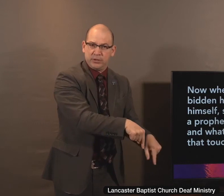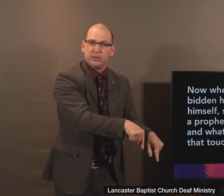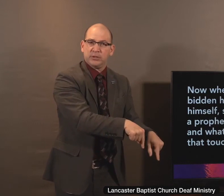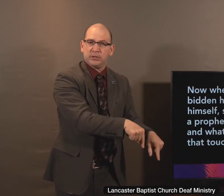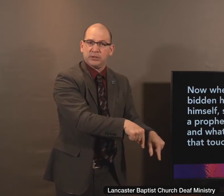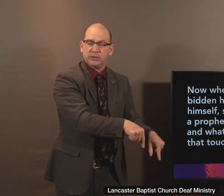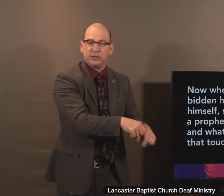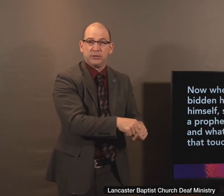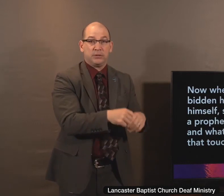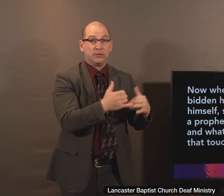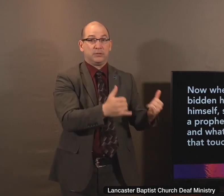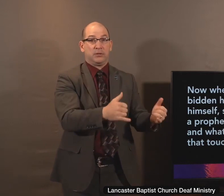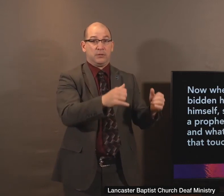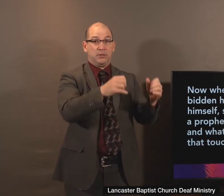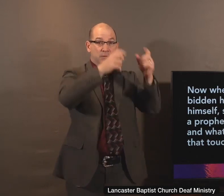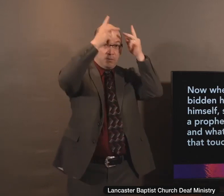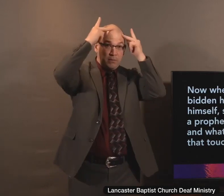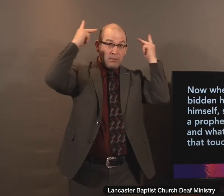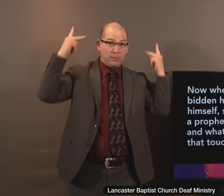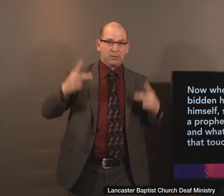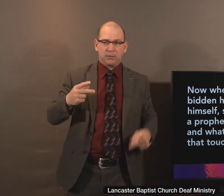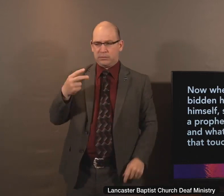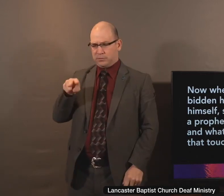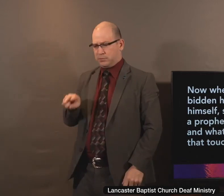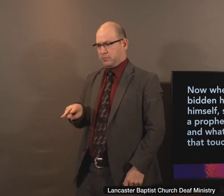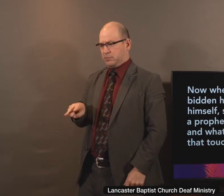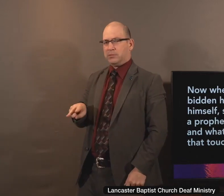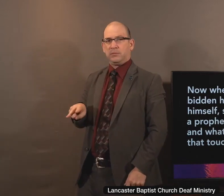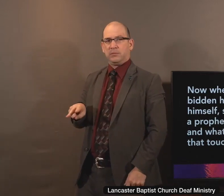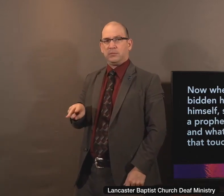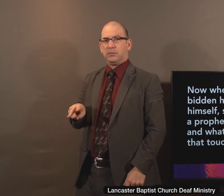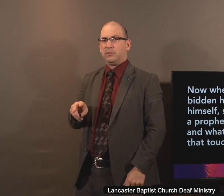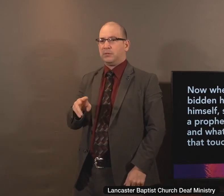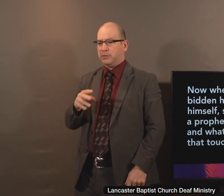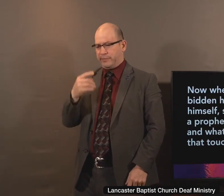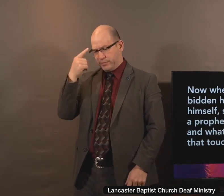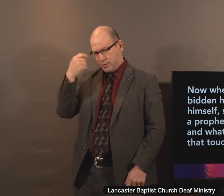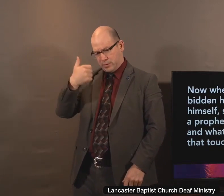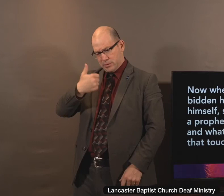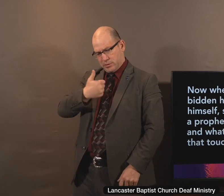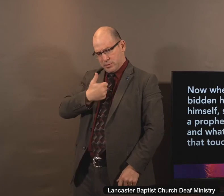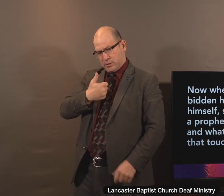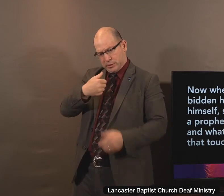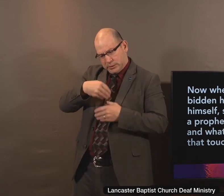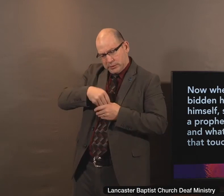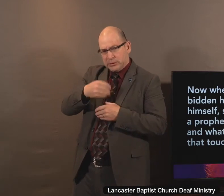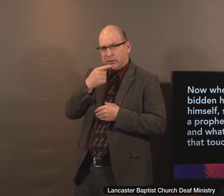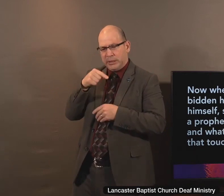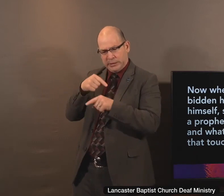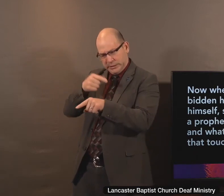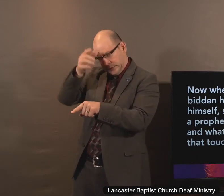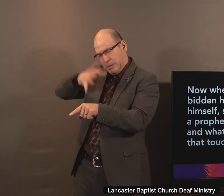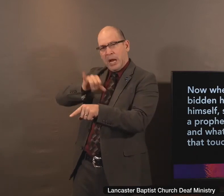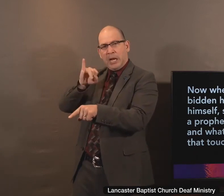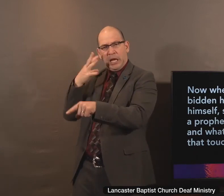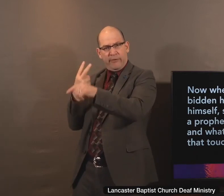when the Pharisee, which had bitten him, saw it, he spake within himself, saying, This man, if he were a prophet,